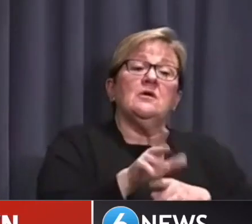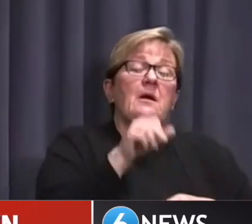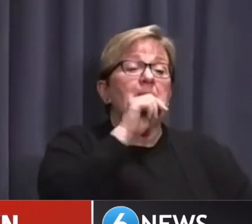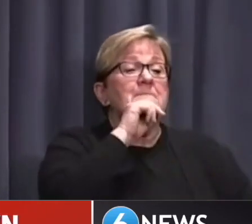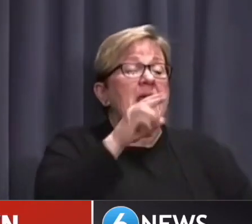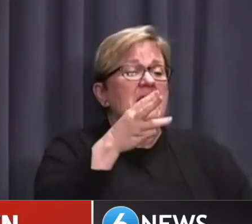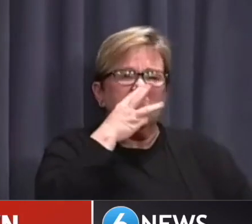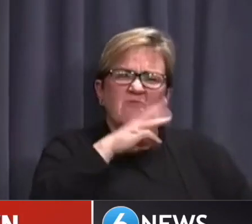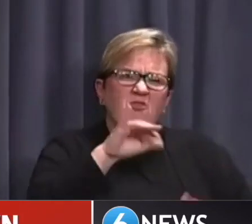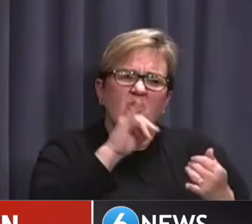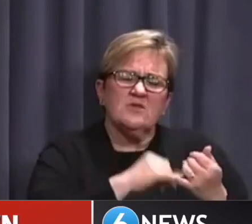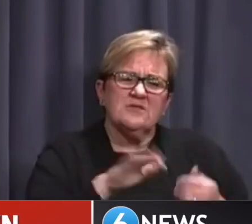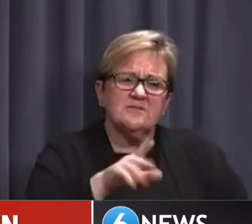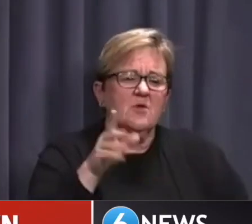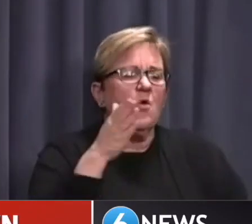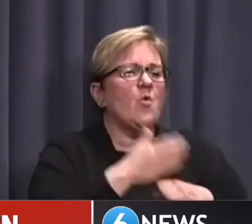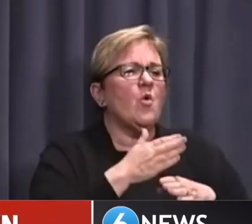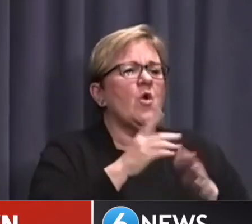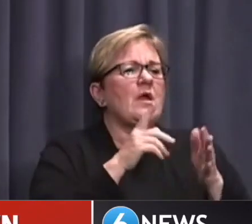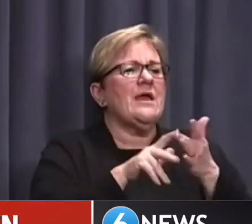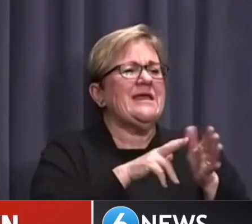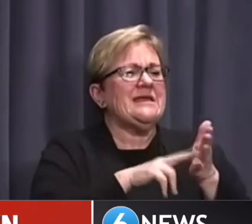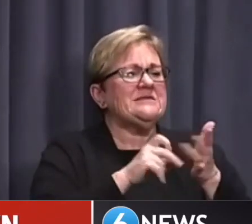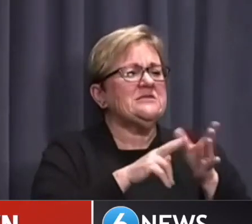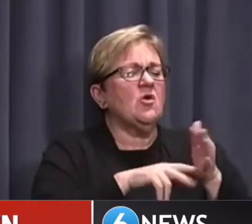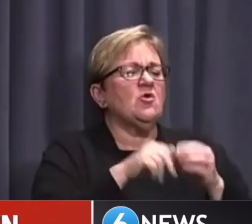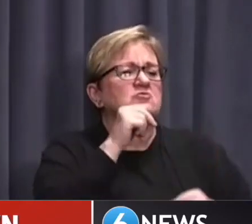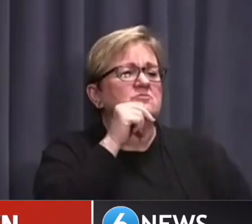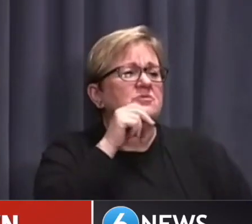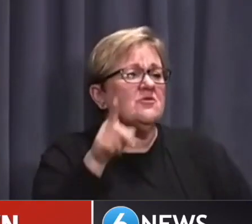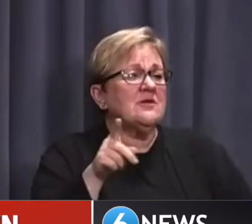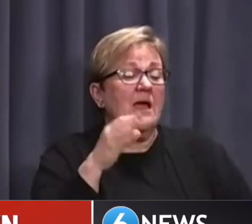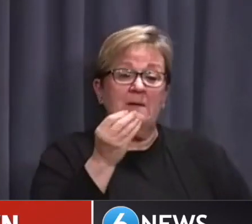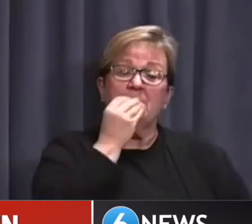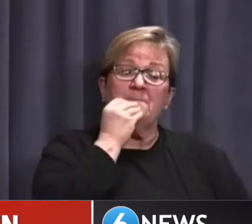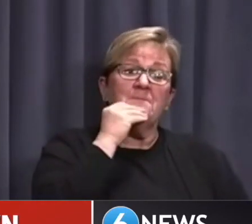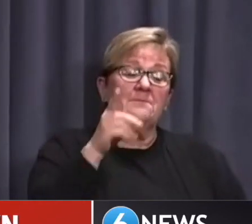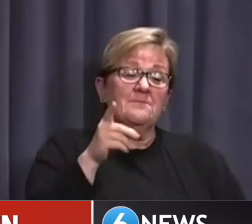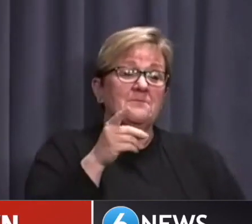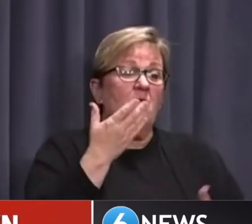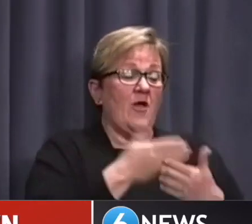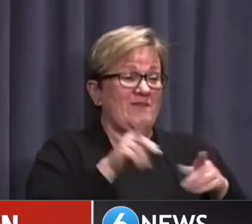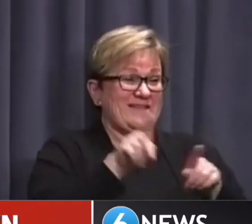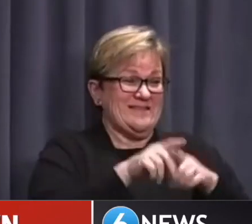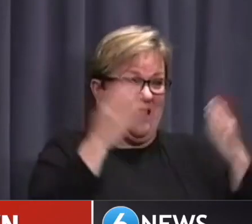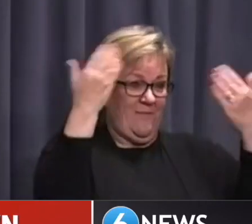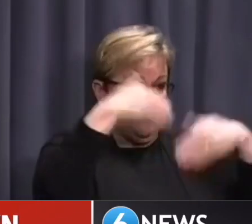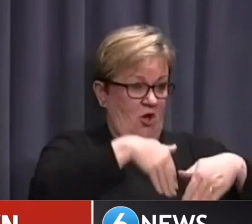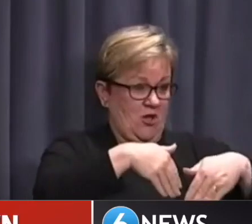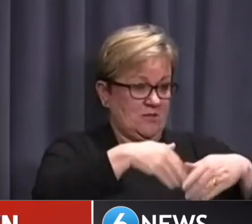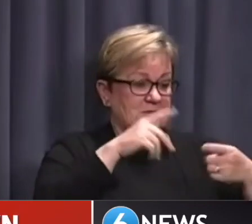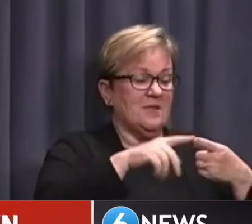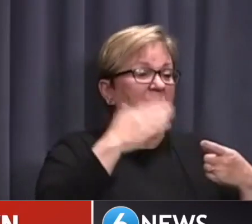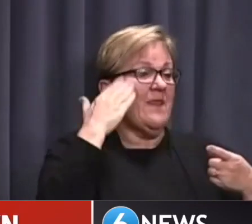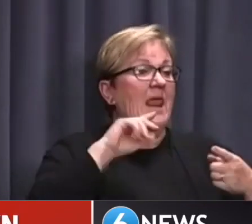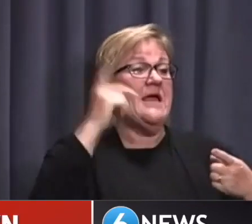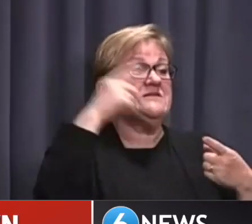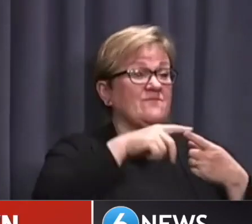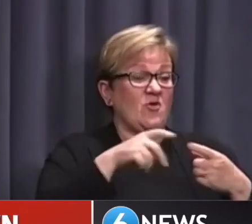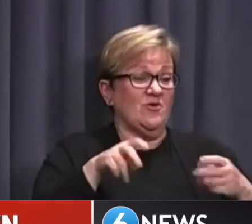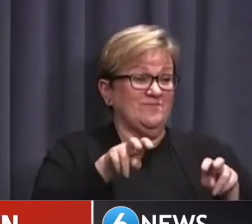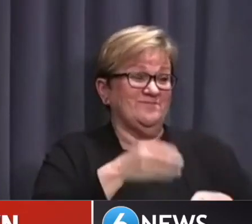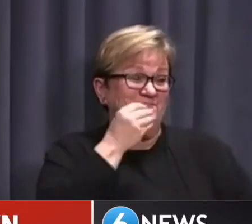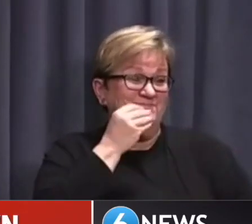man in his 30s. He worked at the Indian Ocean Brewery and had a meal at the brewery on the same night as the original case,